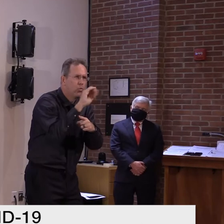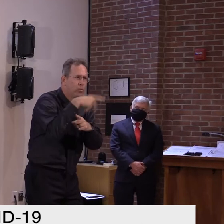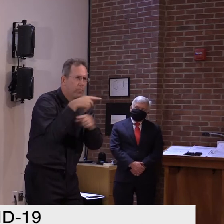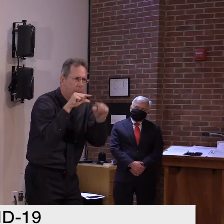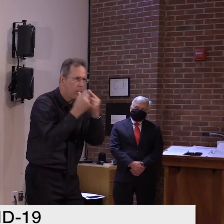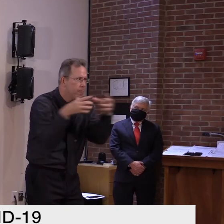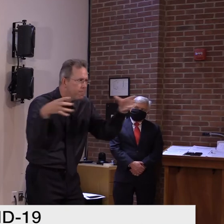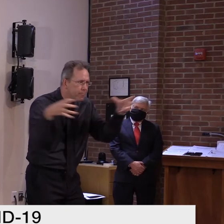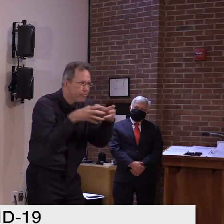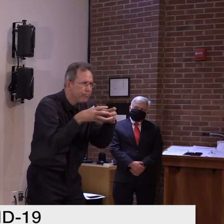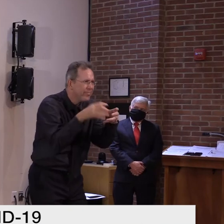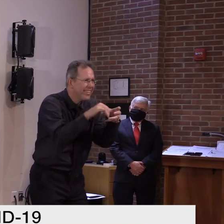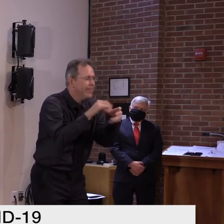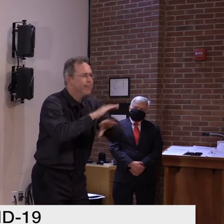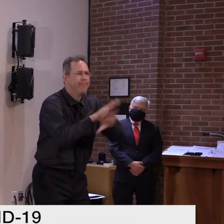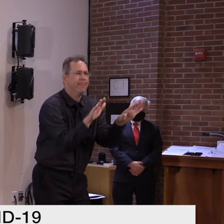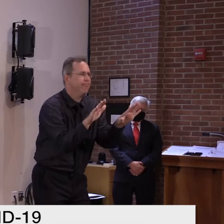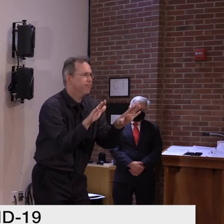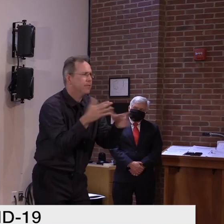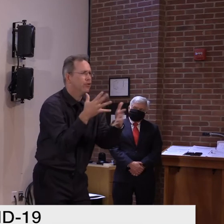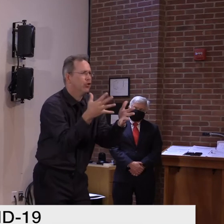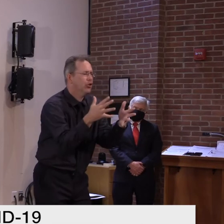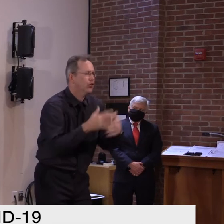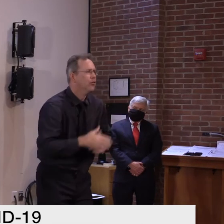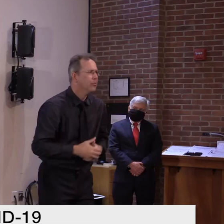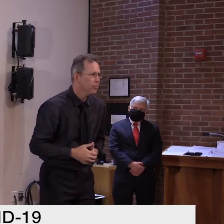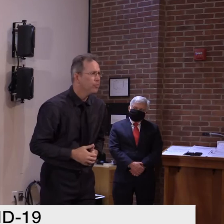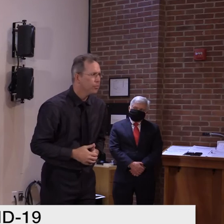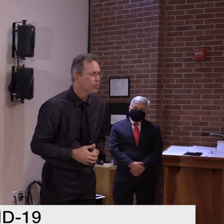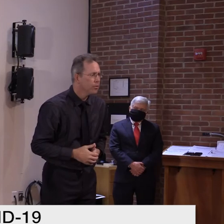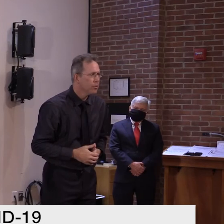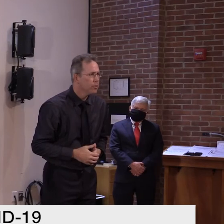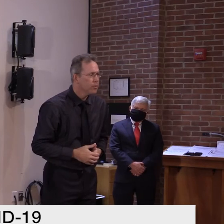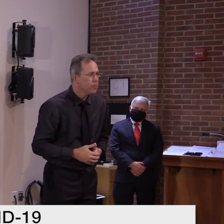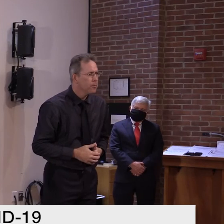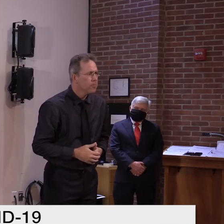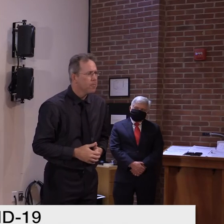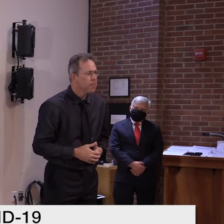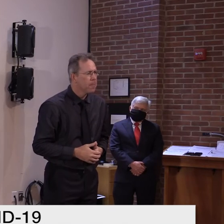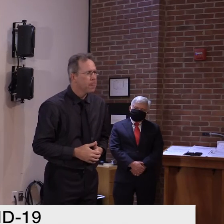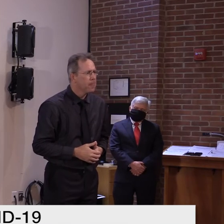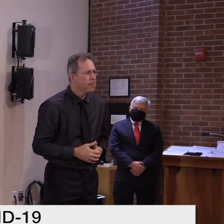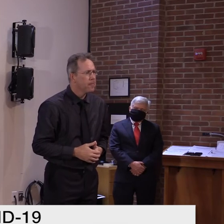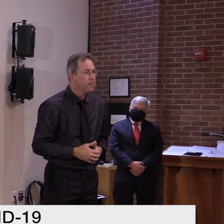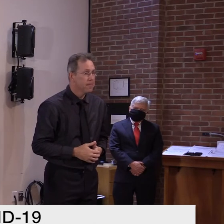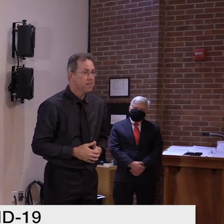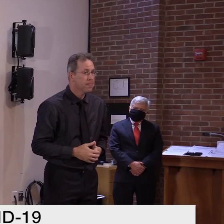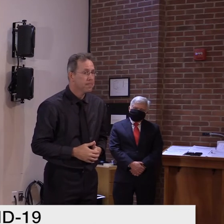that's completely got to be considered every time you act.